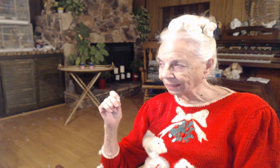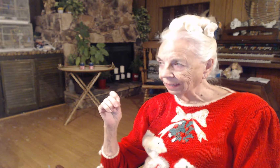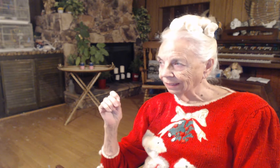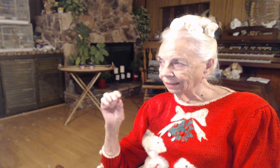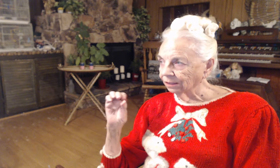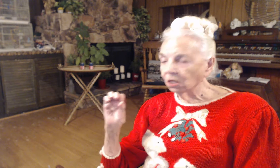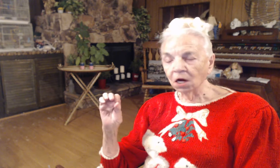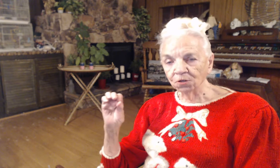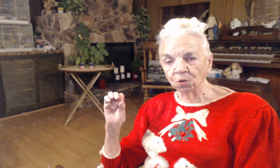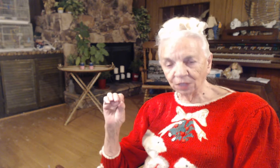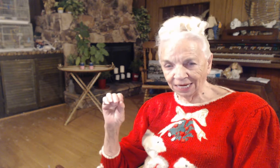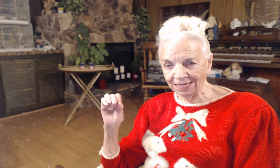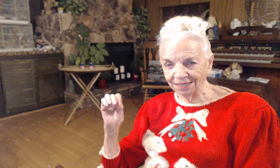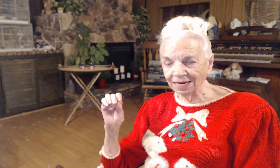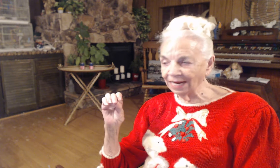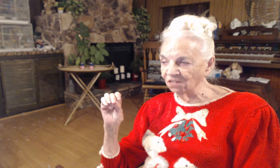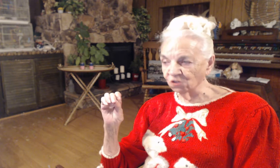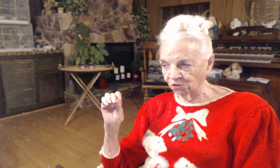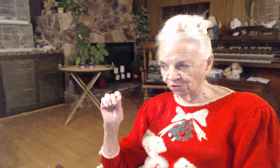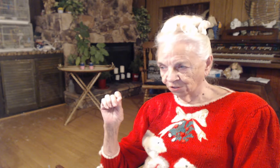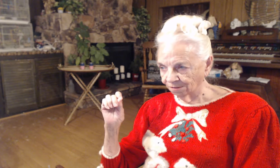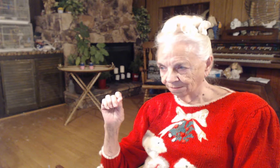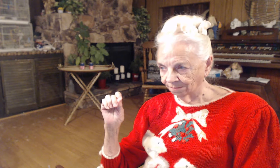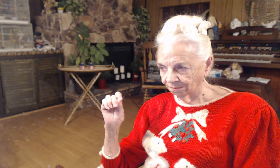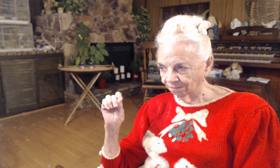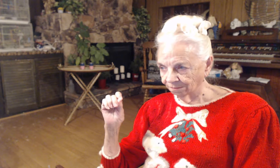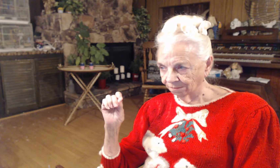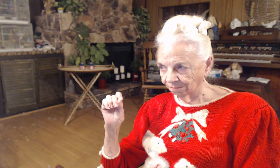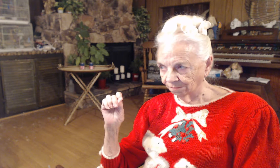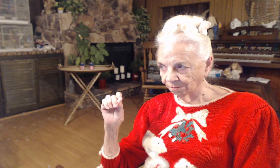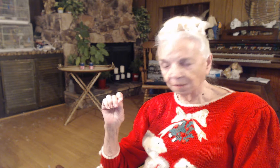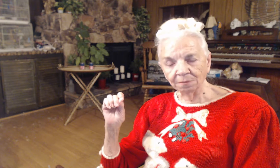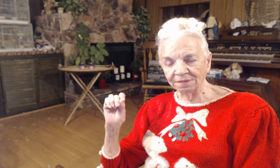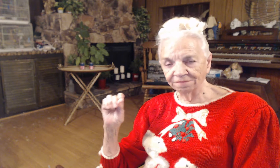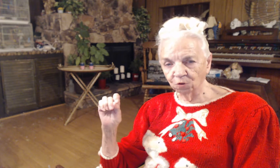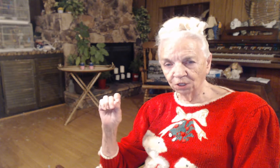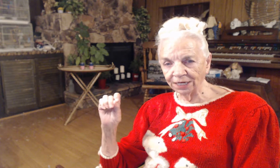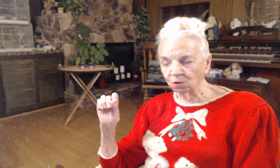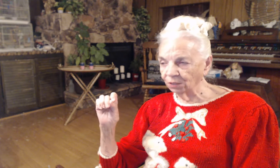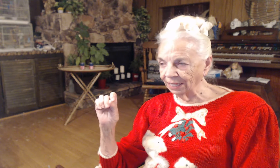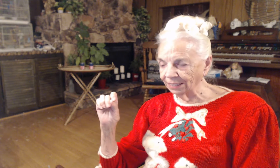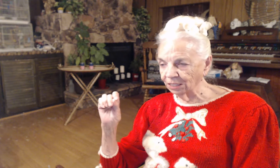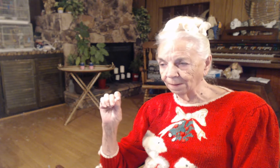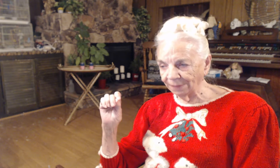God created angels before he created people.